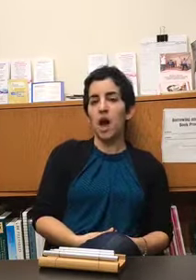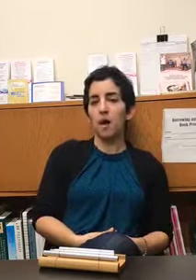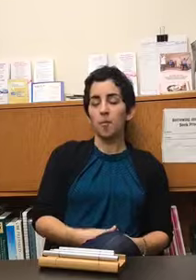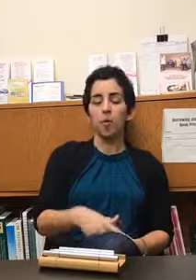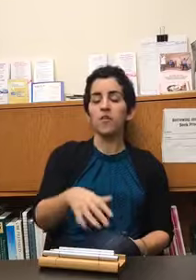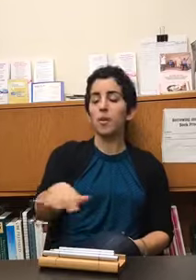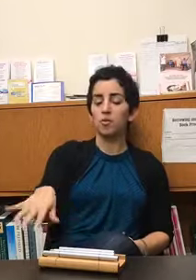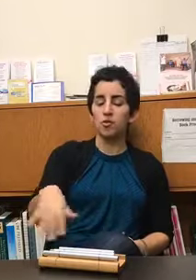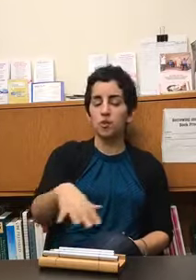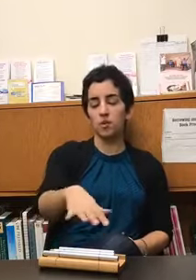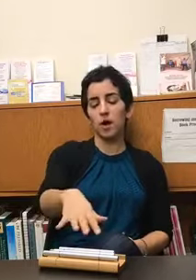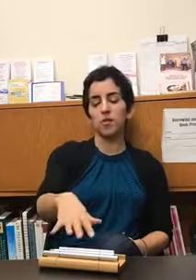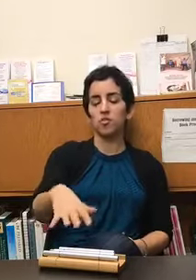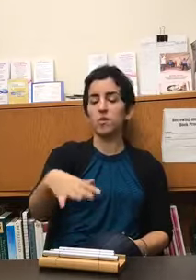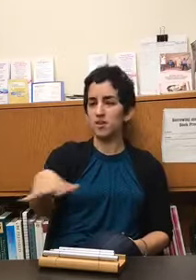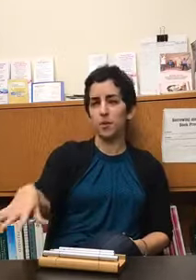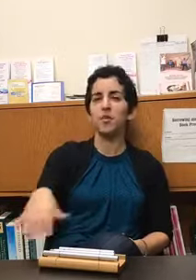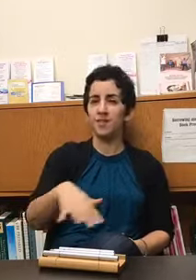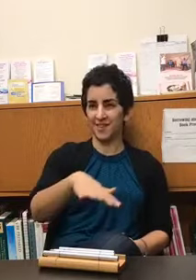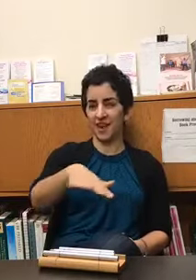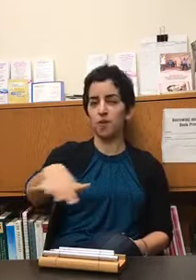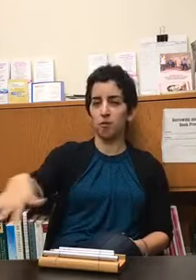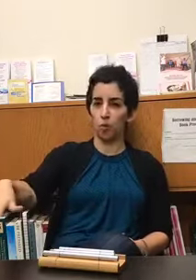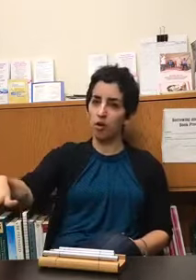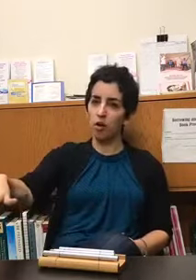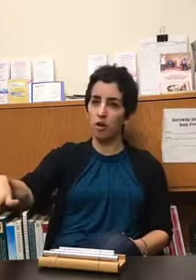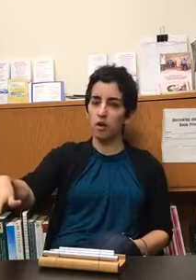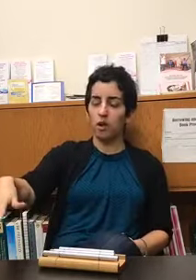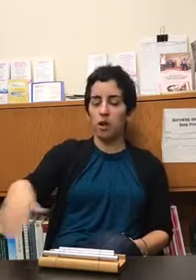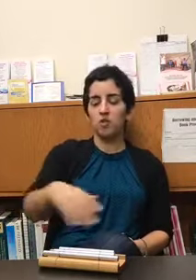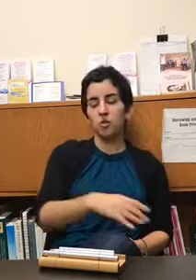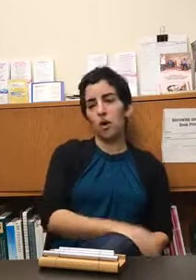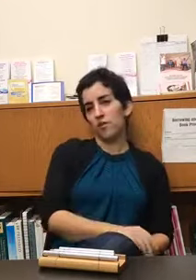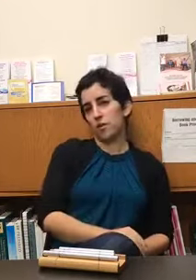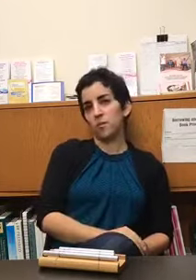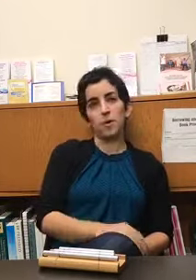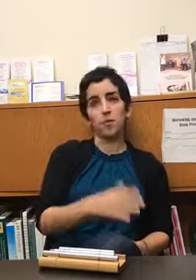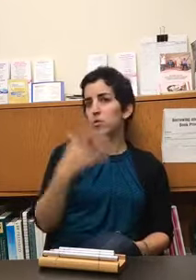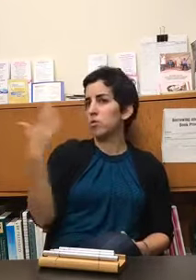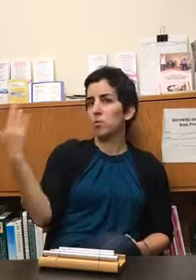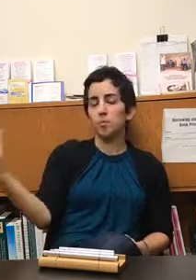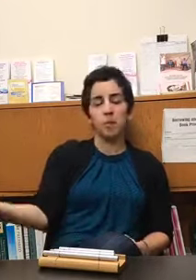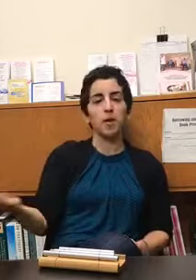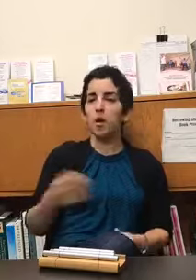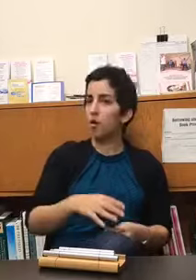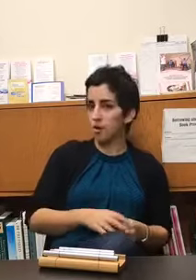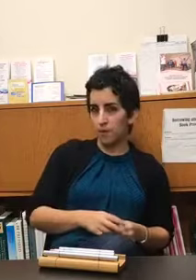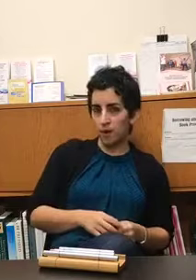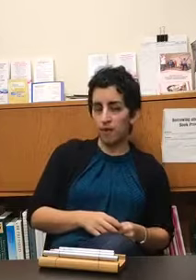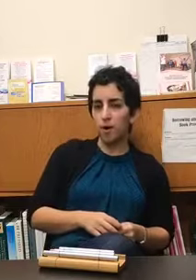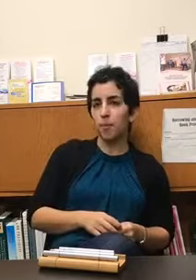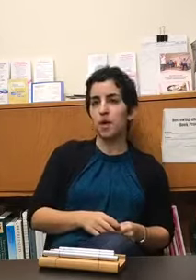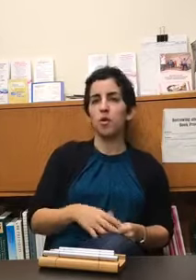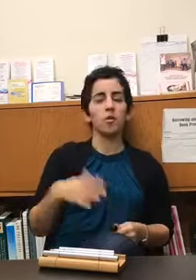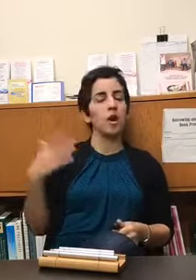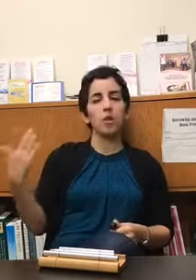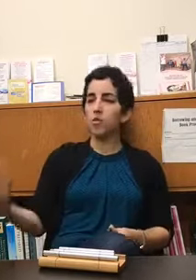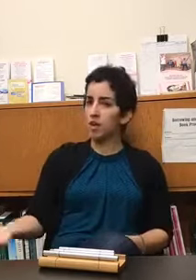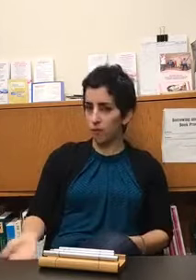one-off opportunities rather to experience this kind of work so often people who may already be in therapy or not looking for